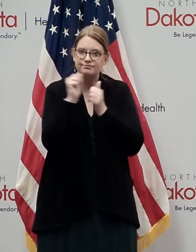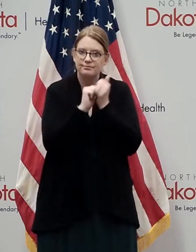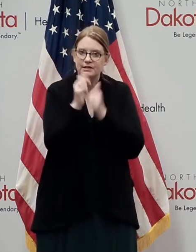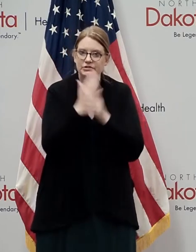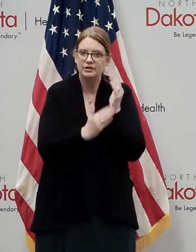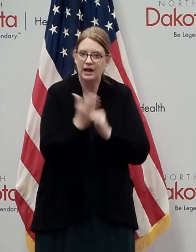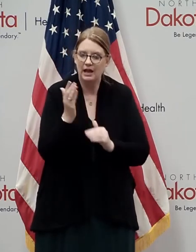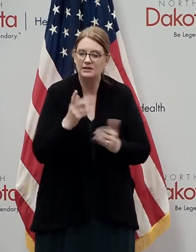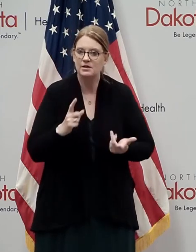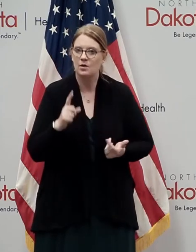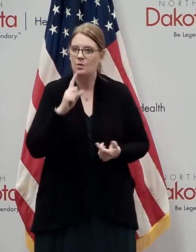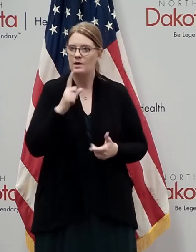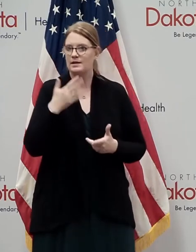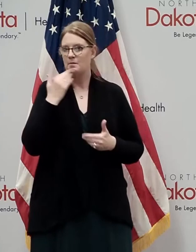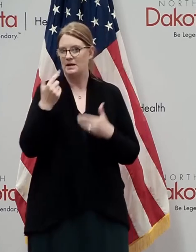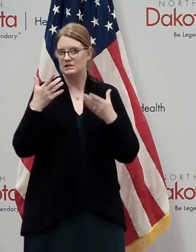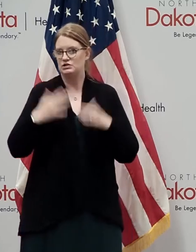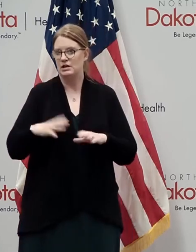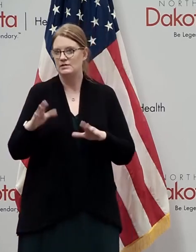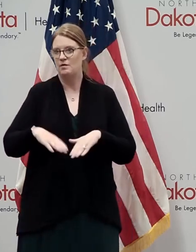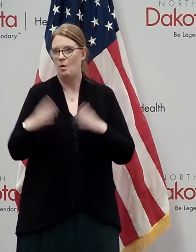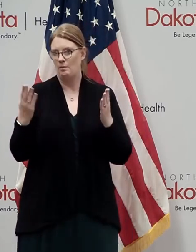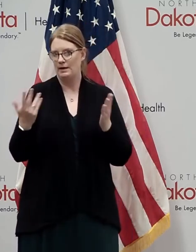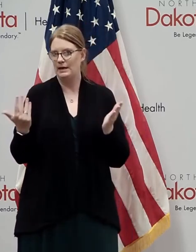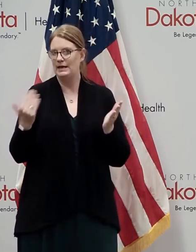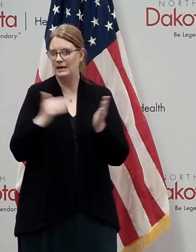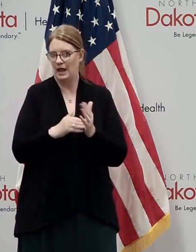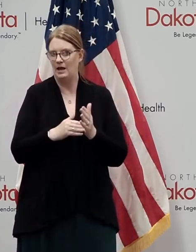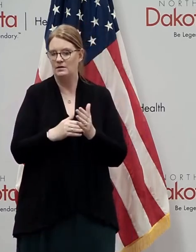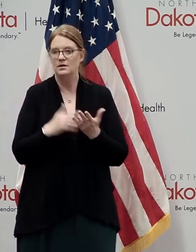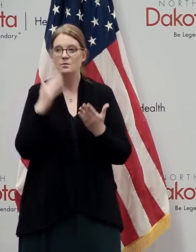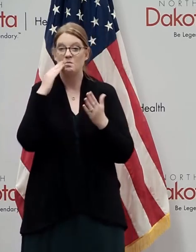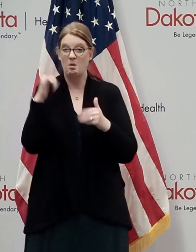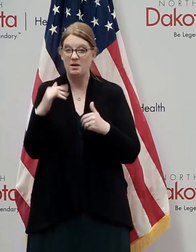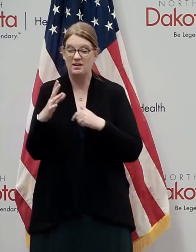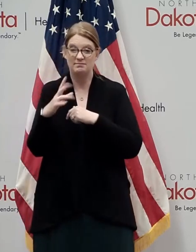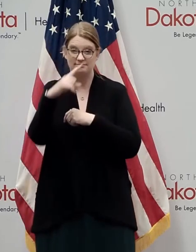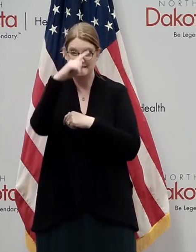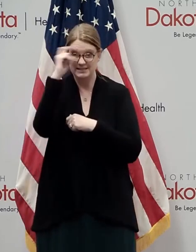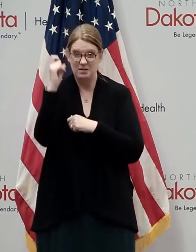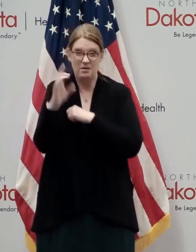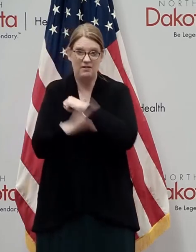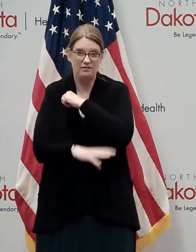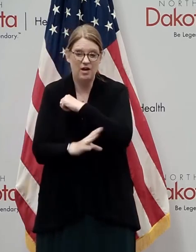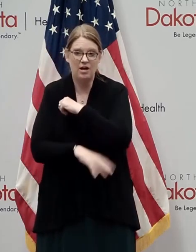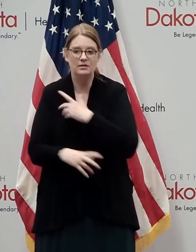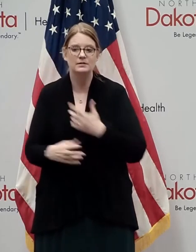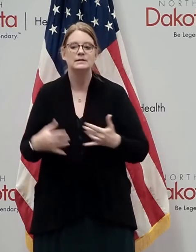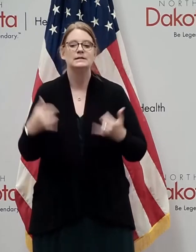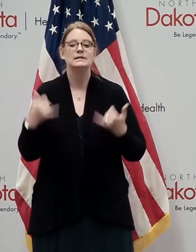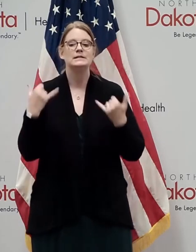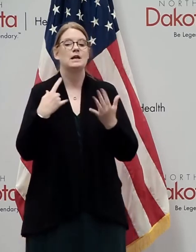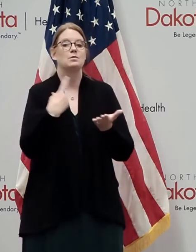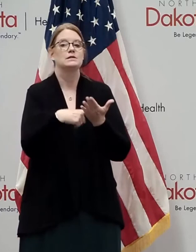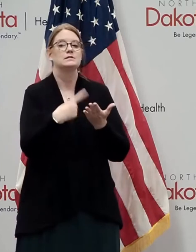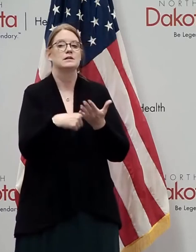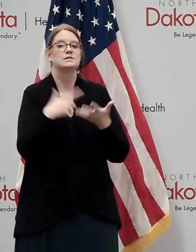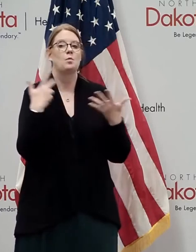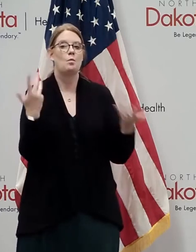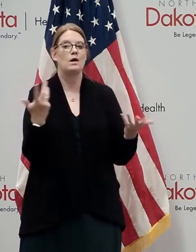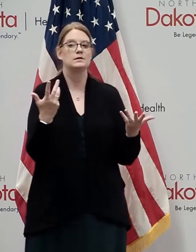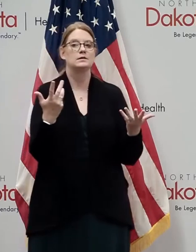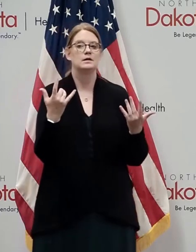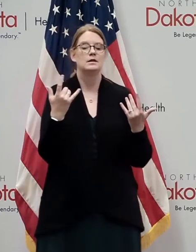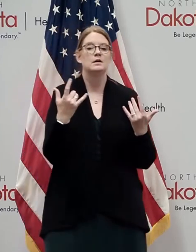best chance of reopening in the late summer and fall. And we are now today going to be talking about the